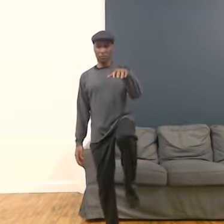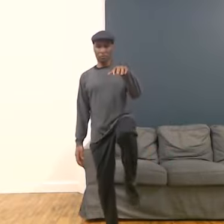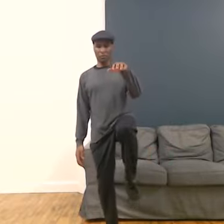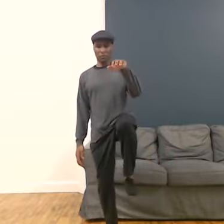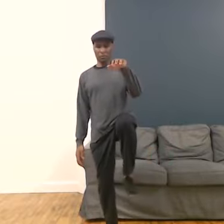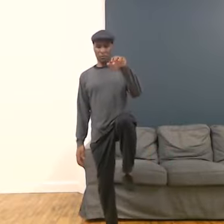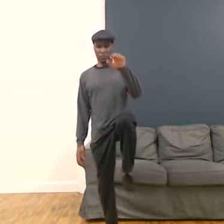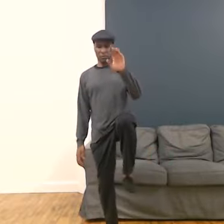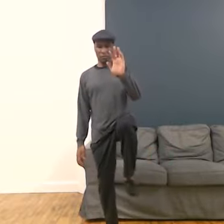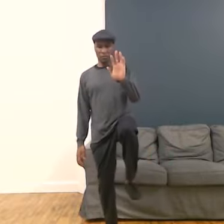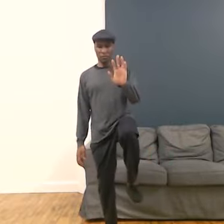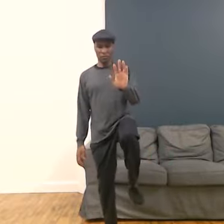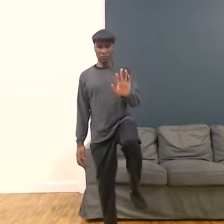All right. Gary.